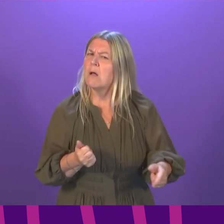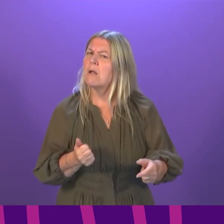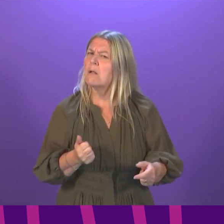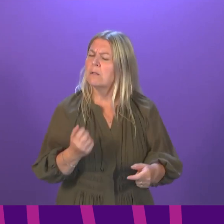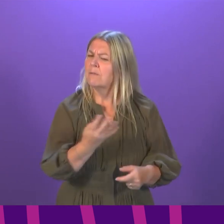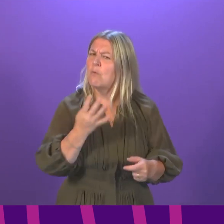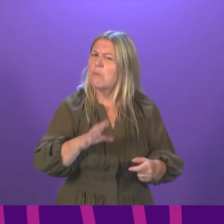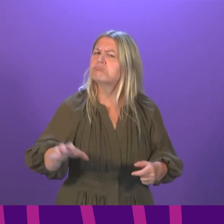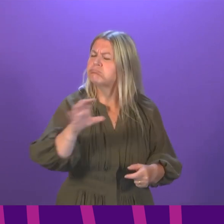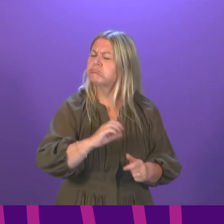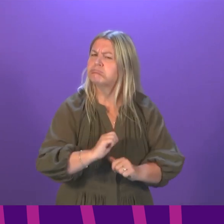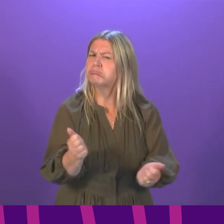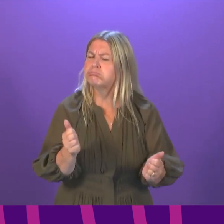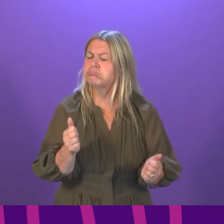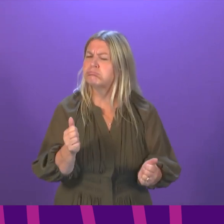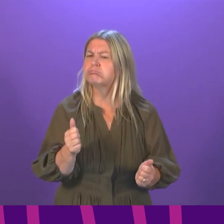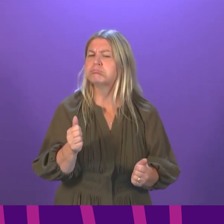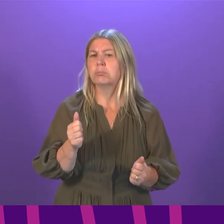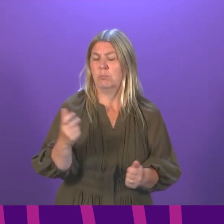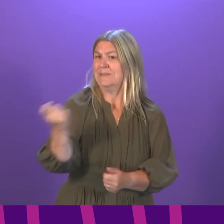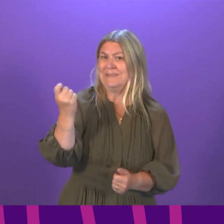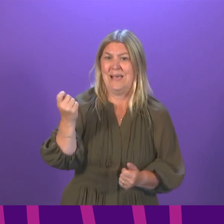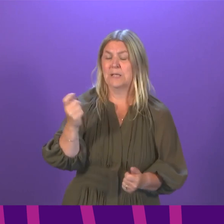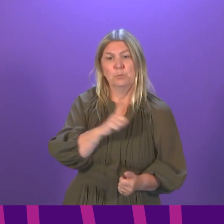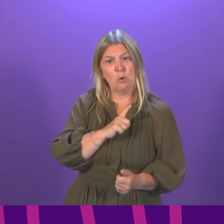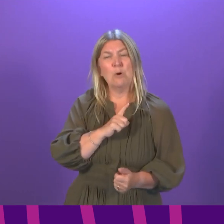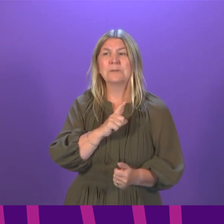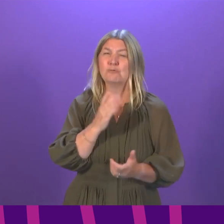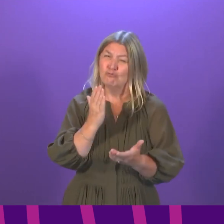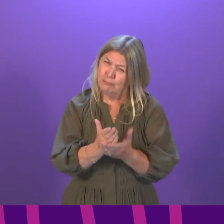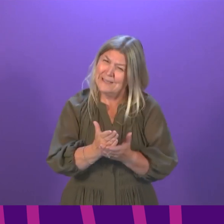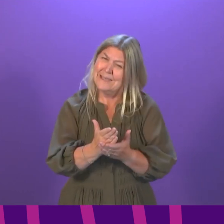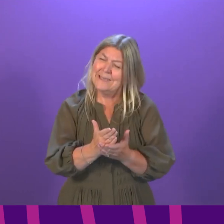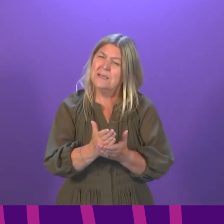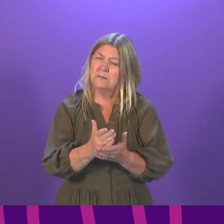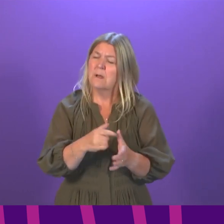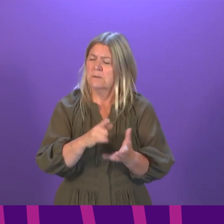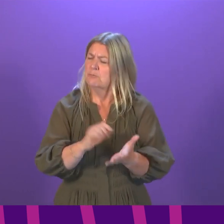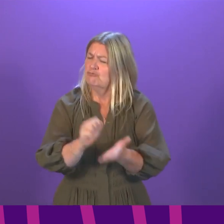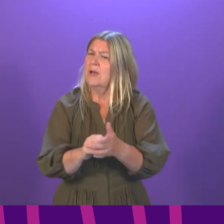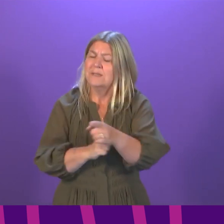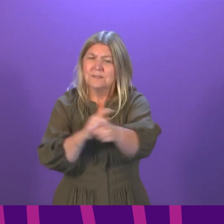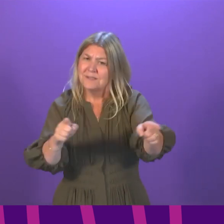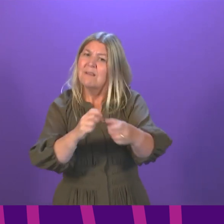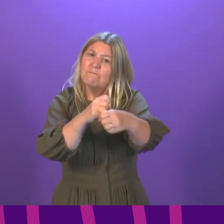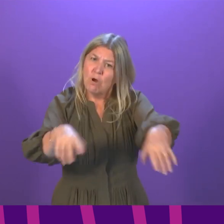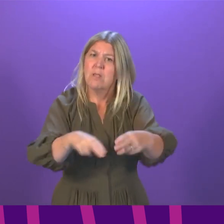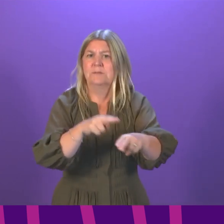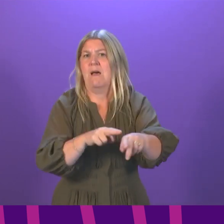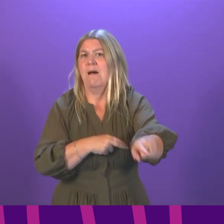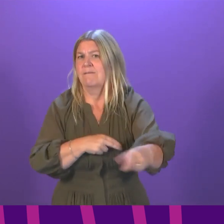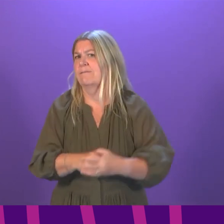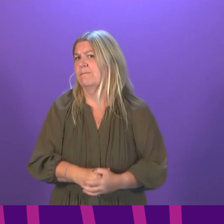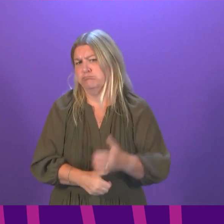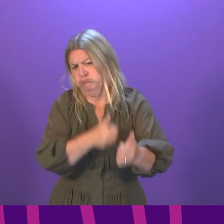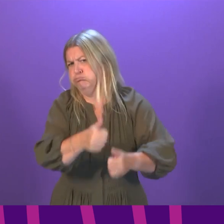everybody should recognise that because it is down to the hard work of those that Anna Sarwar rightly pays tribute to. In terms of the first question,